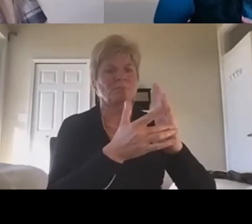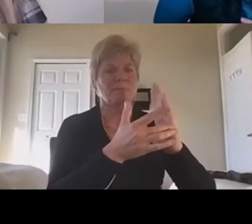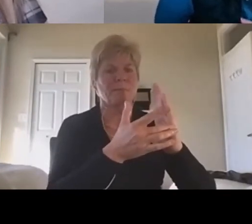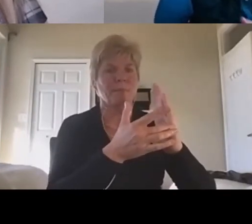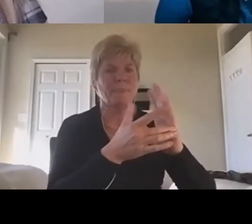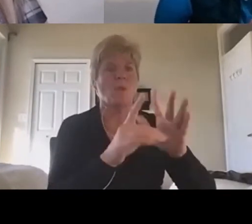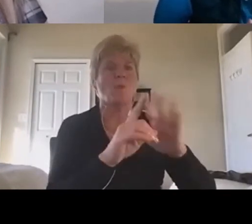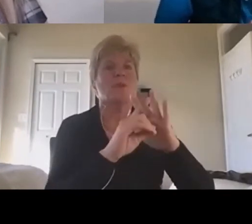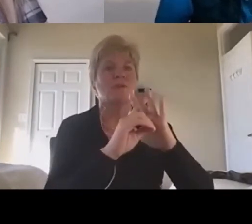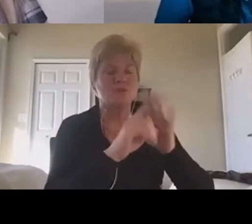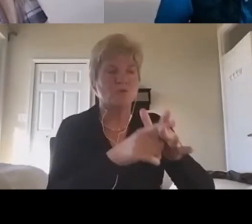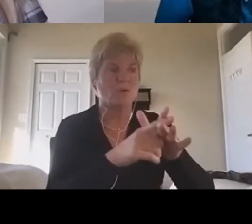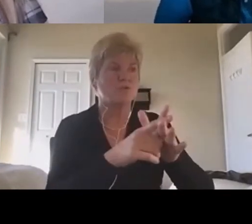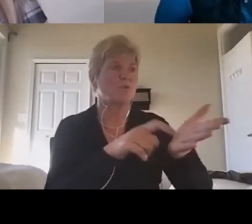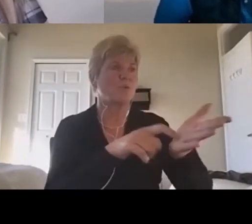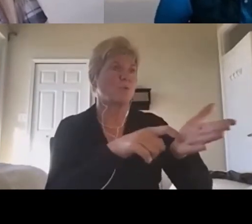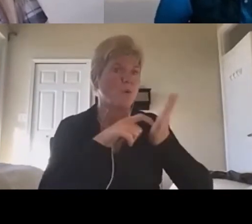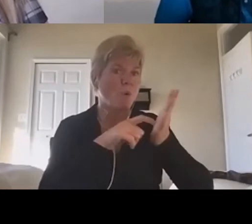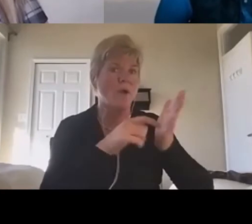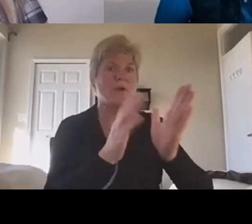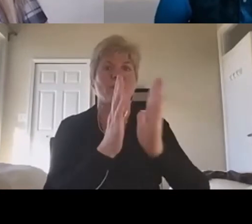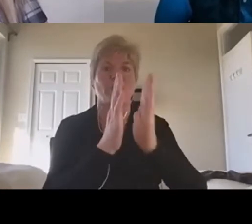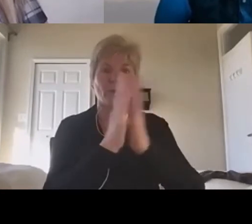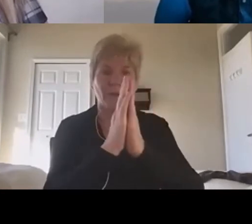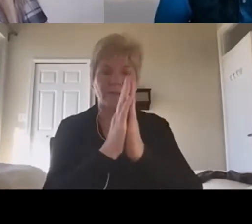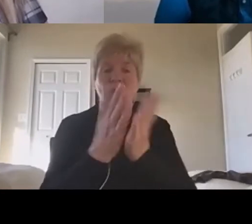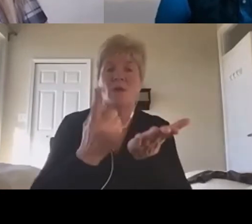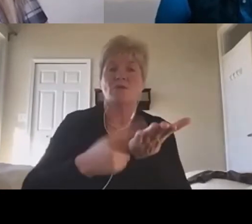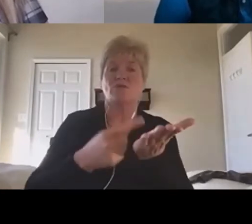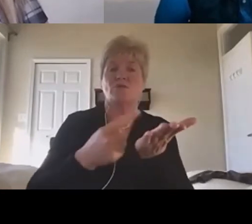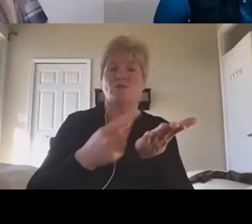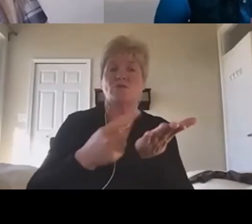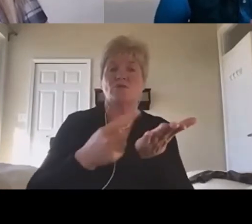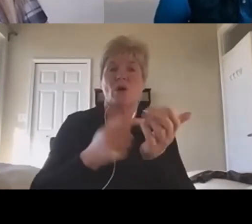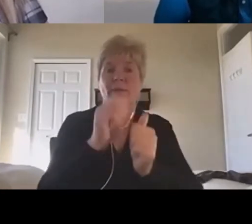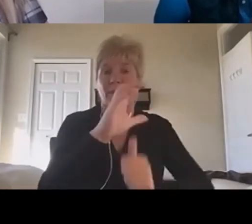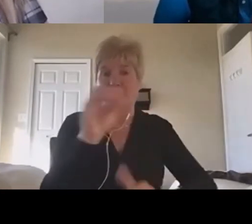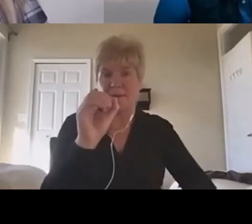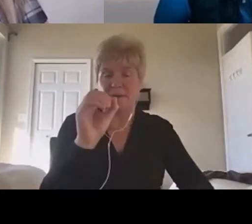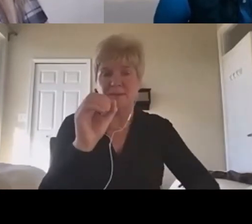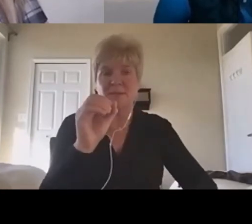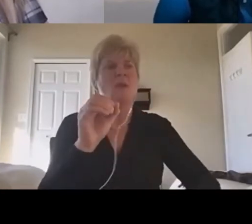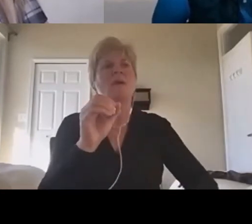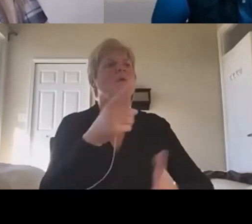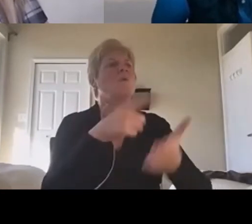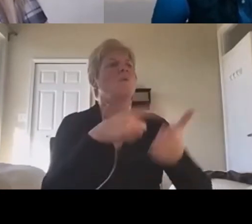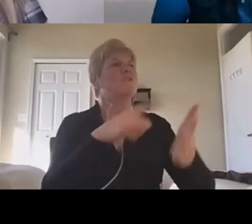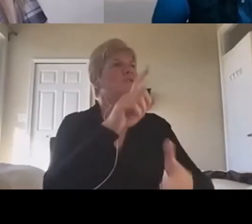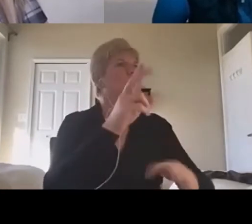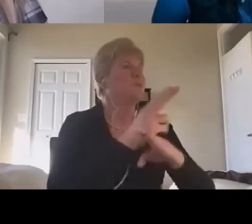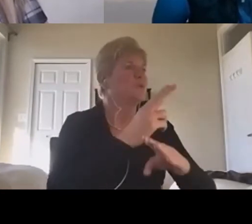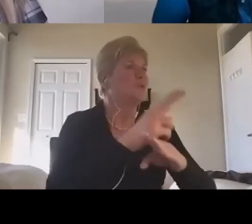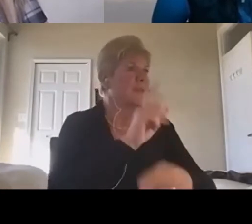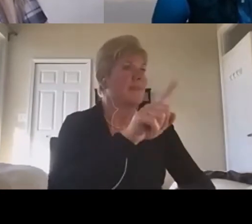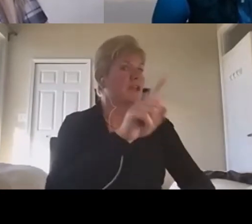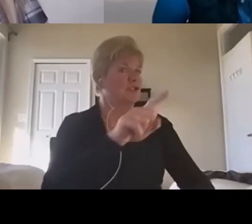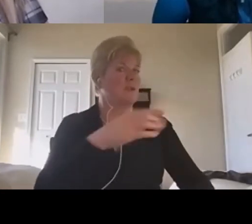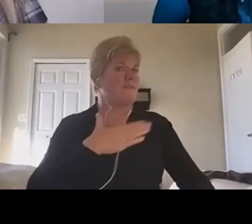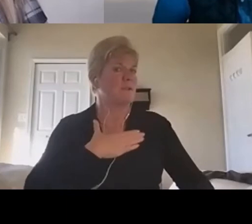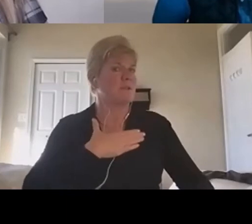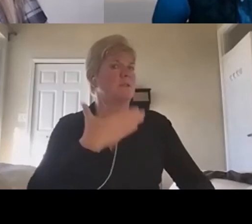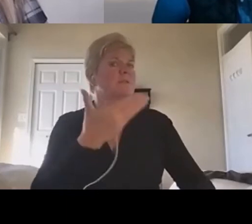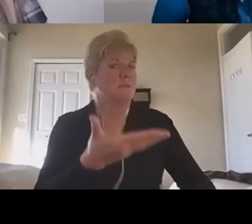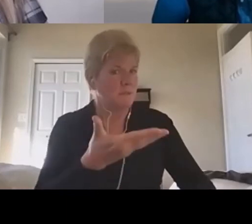requests, um, talk to companies about starting to disclose what they use because knowing a program, knowing